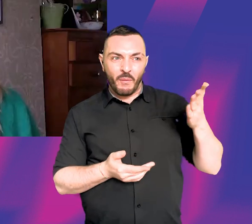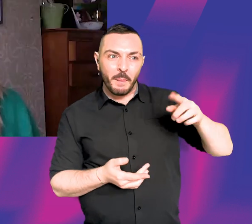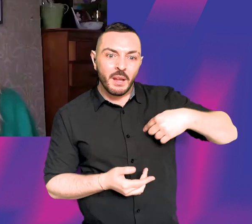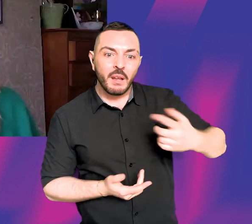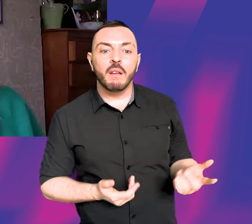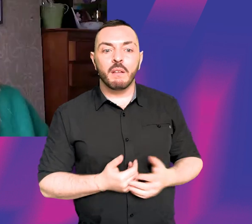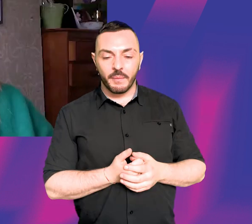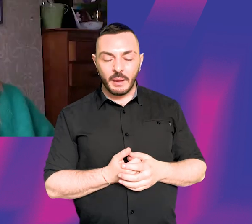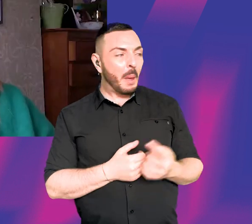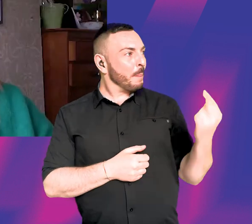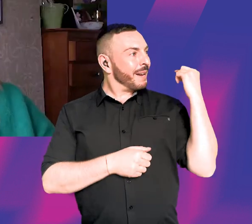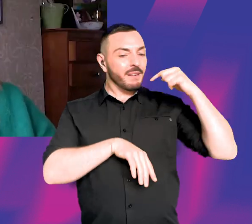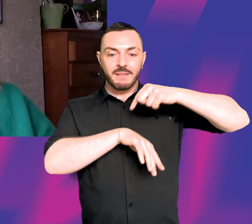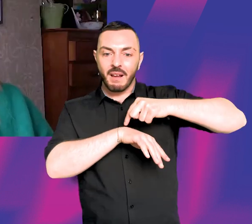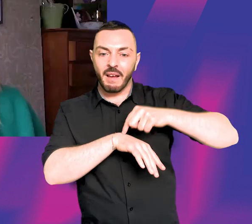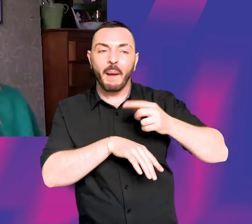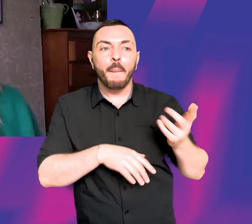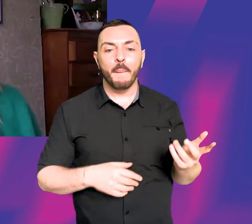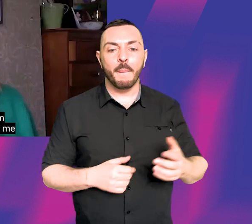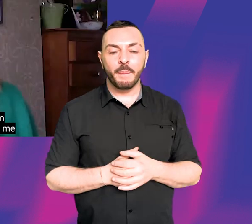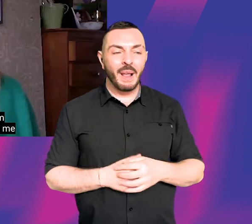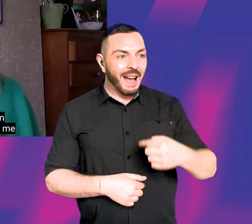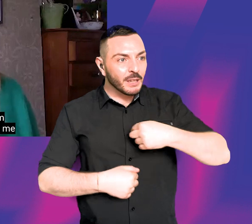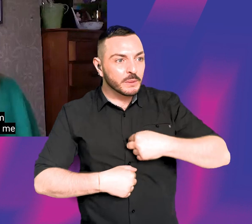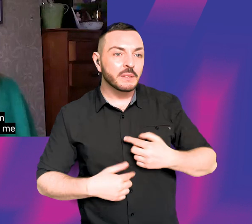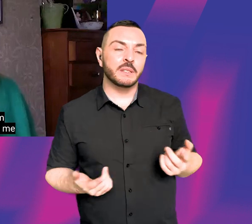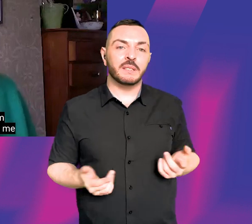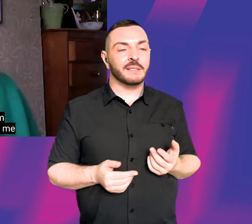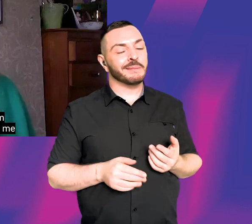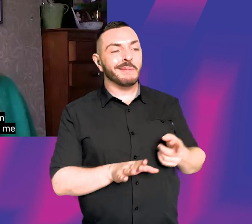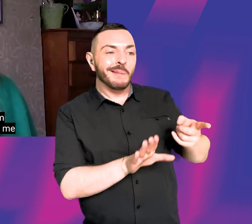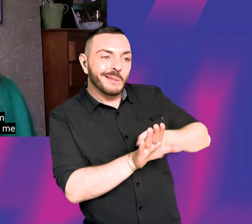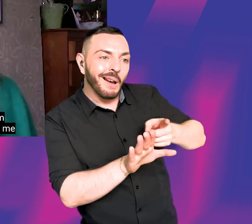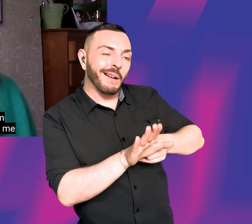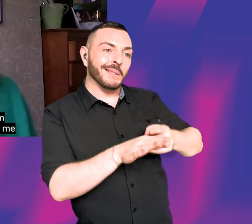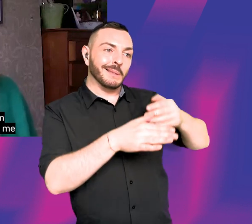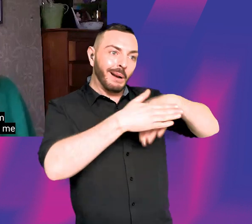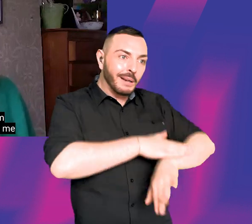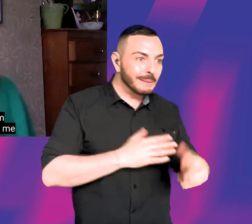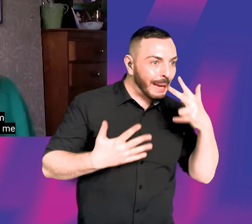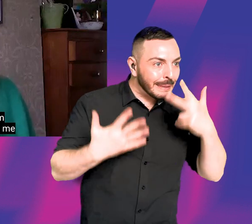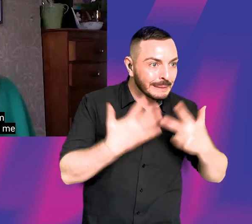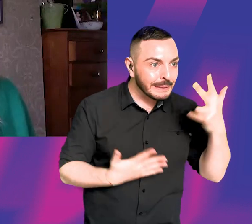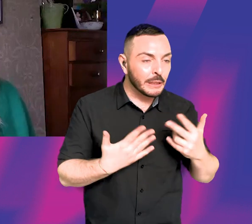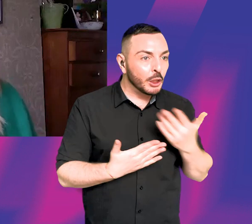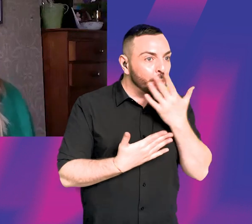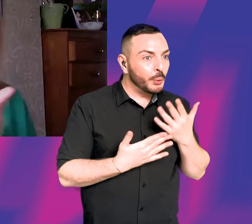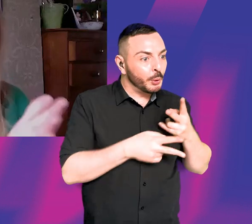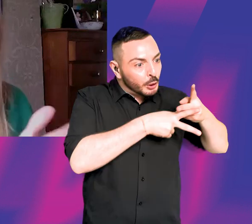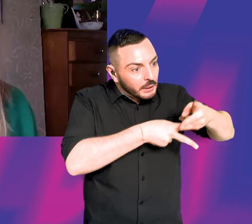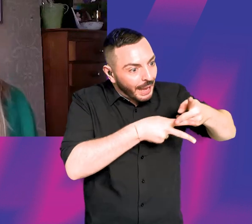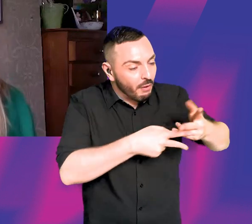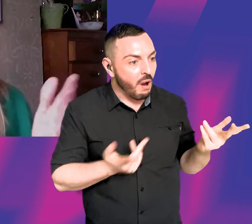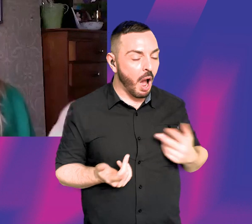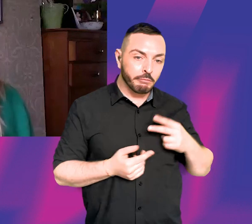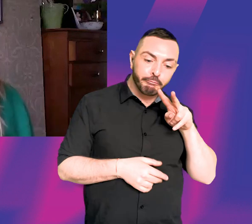particularly back then there was, you know, I was, I was under 18 and I was on this film set and I didn't have a chaperone with me or anything. Cause I think you had